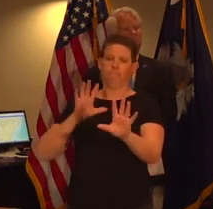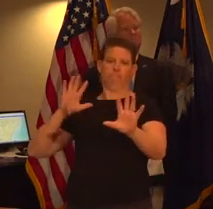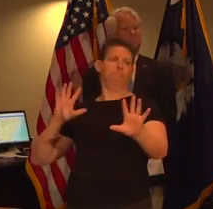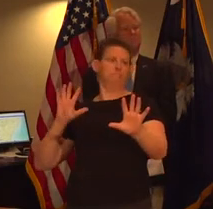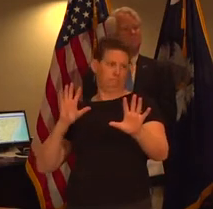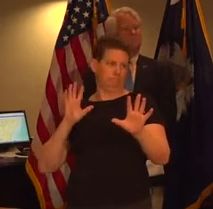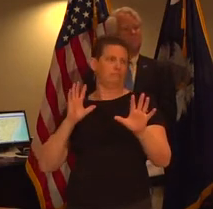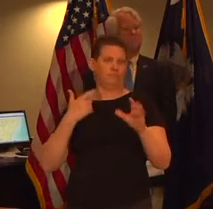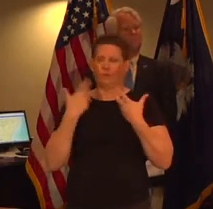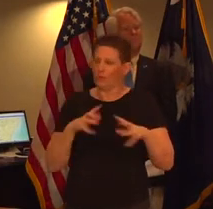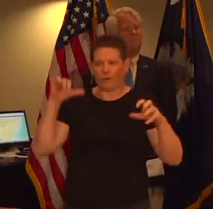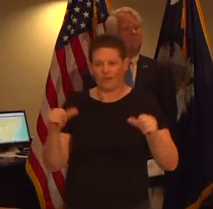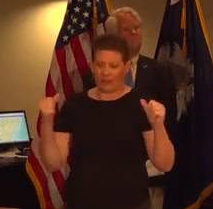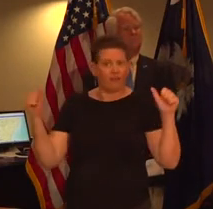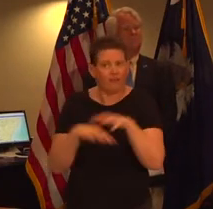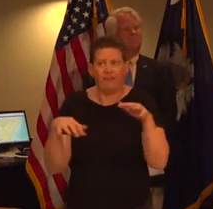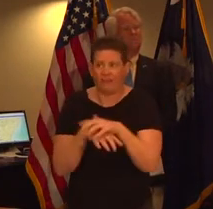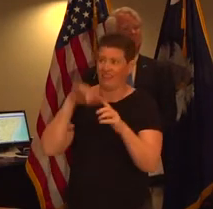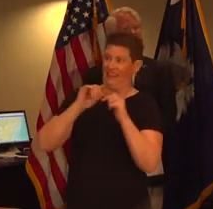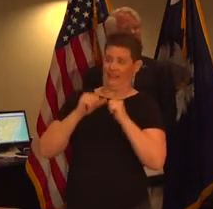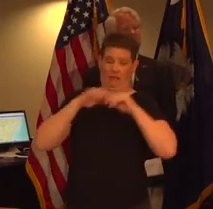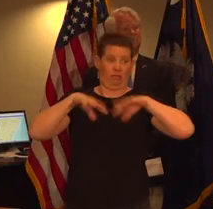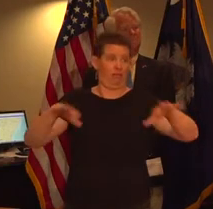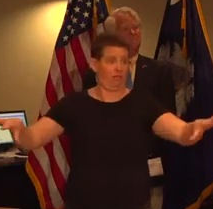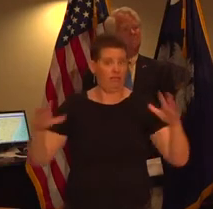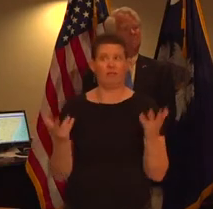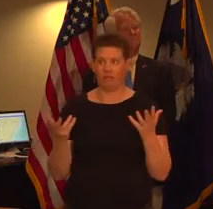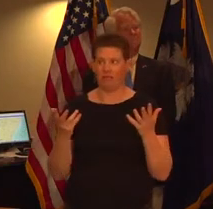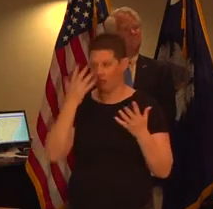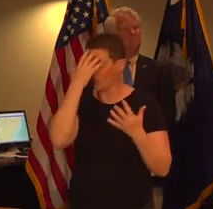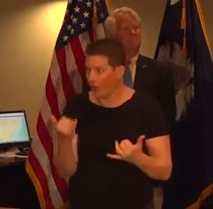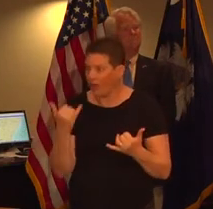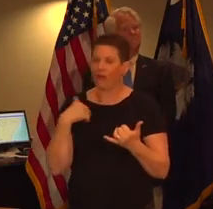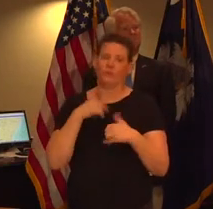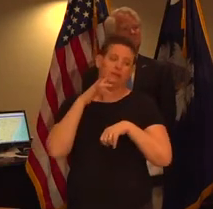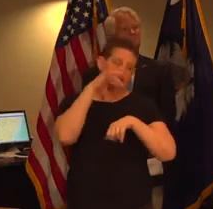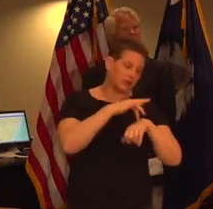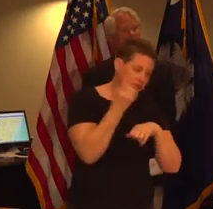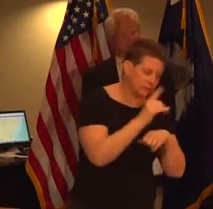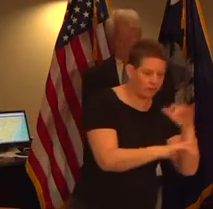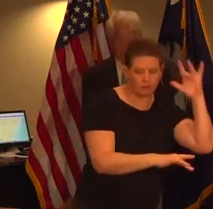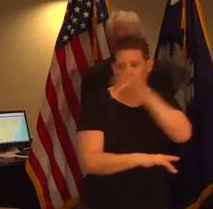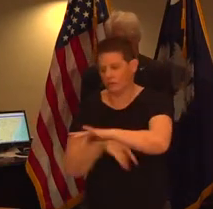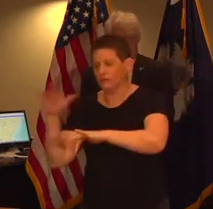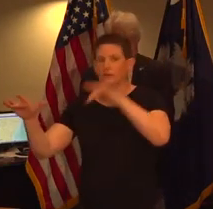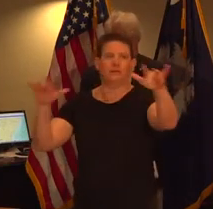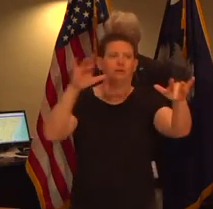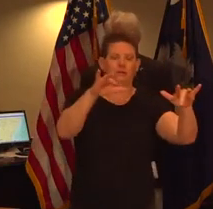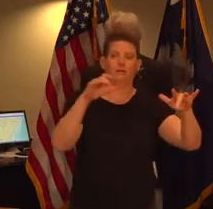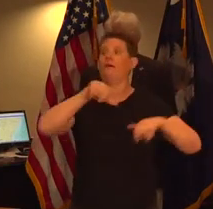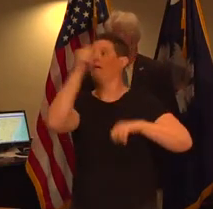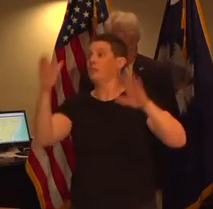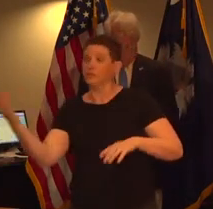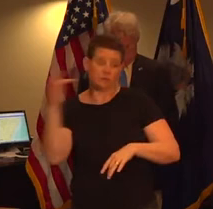results in this infection that is how it is spread by touching each other touching one's stuff and then go into your hands with